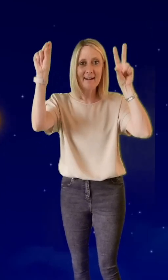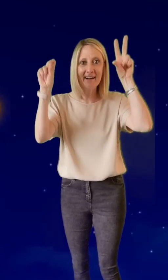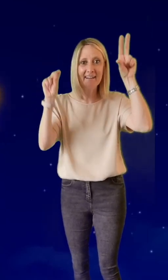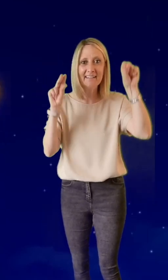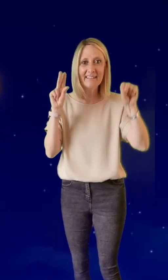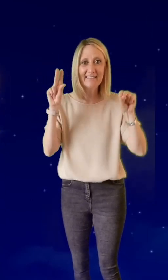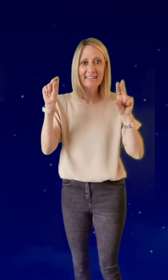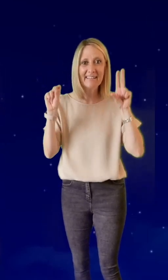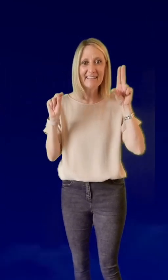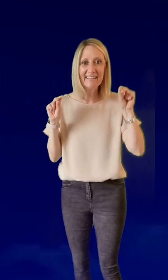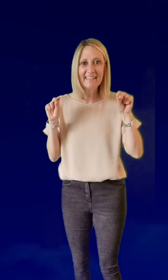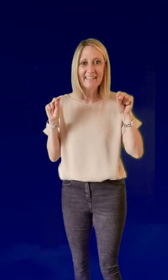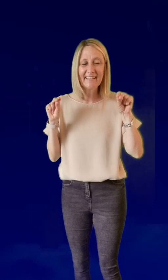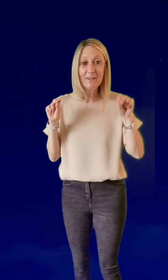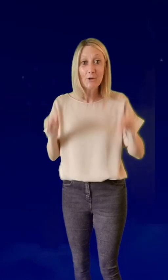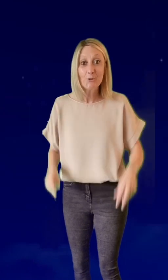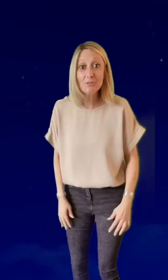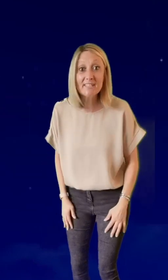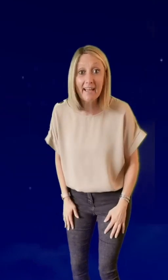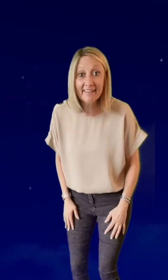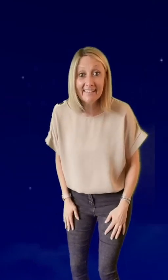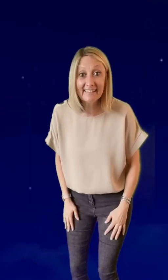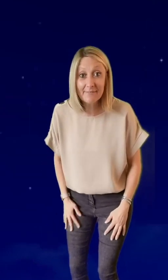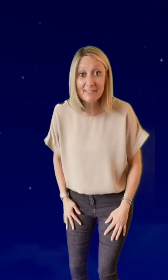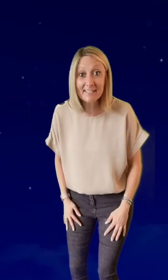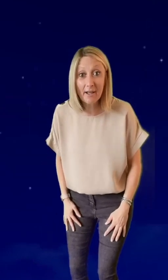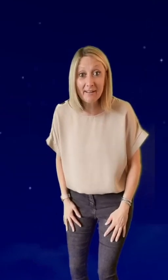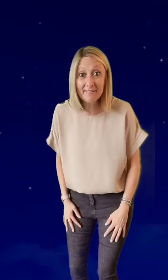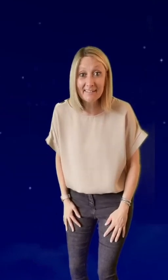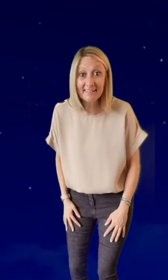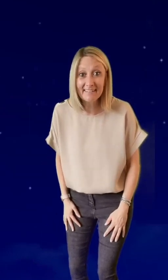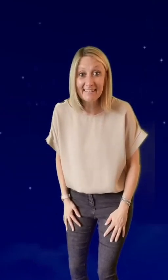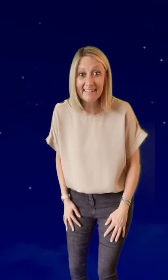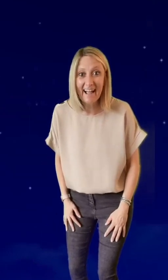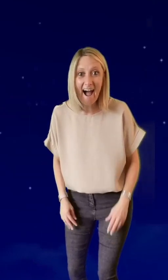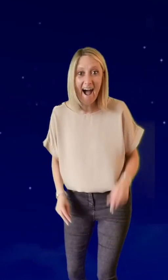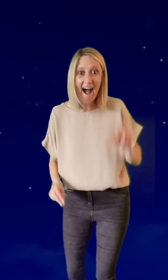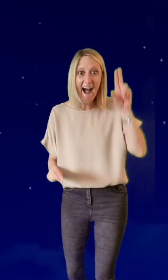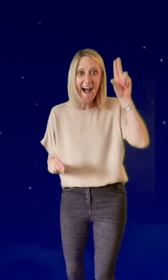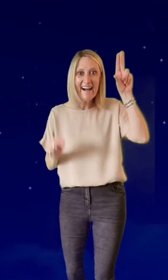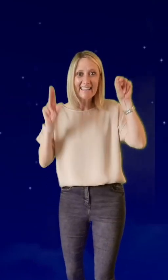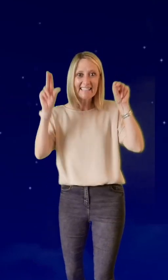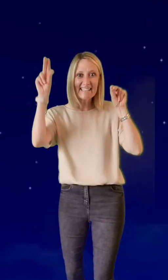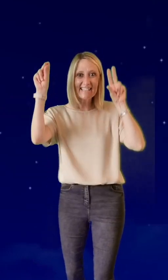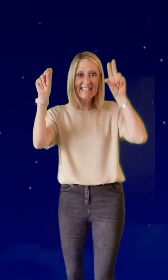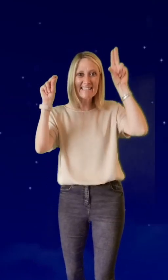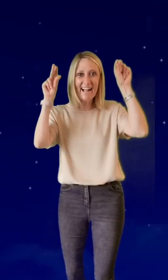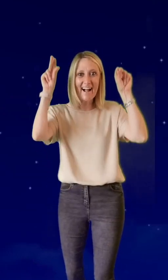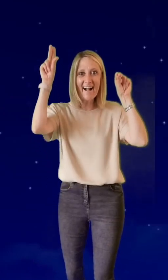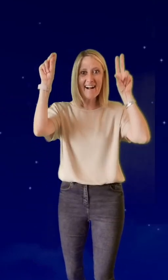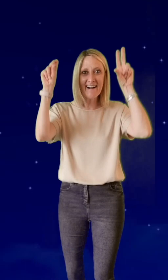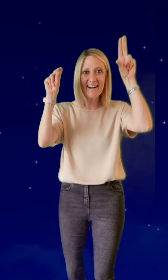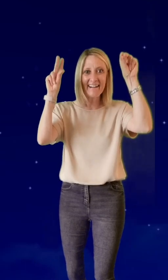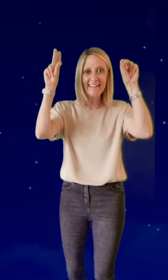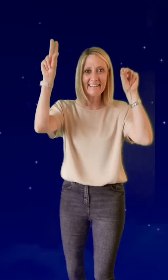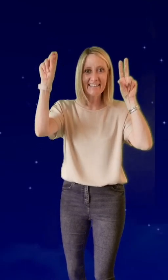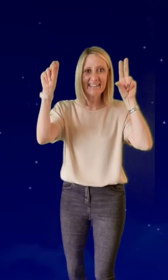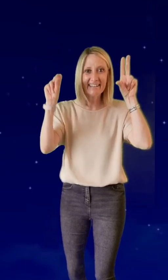your turn give it a go star